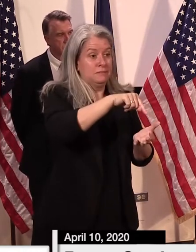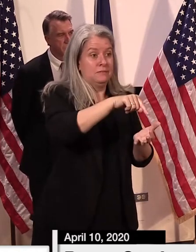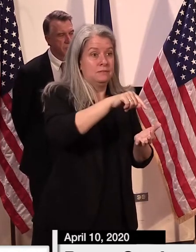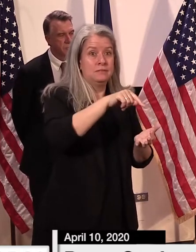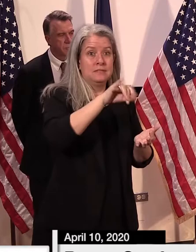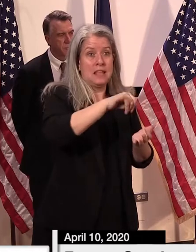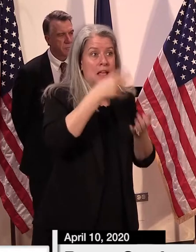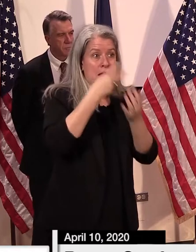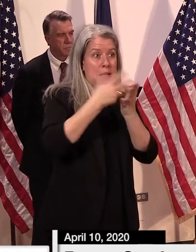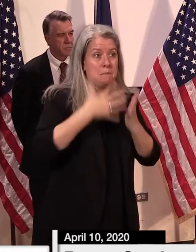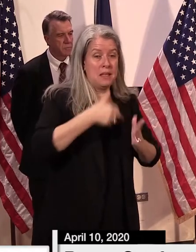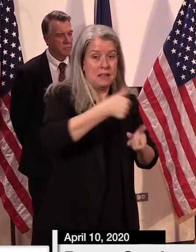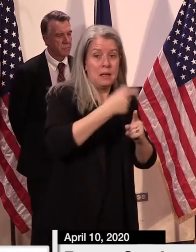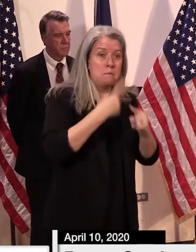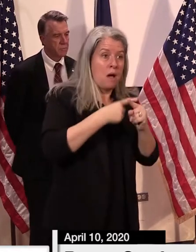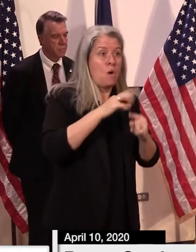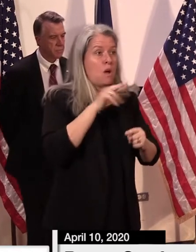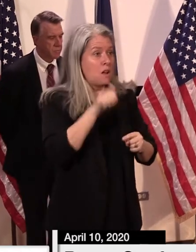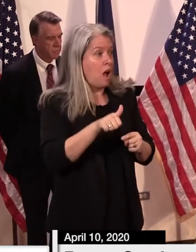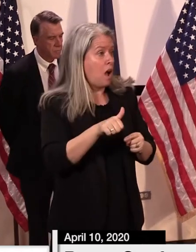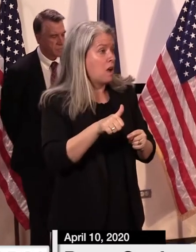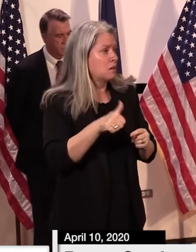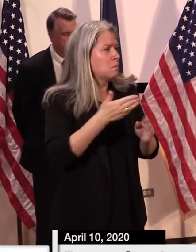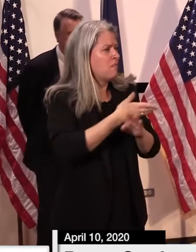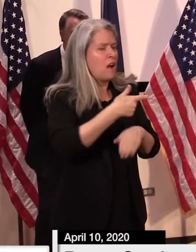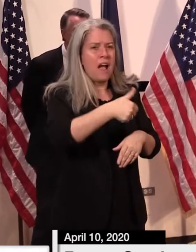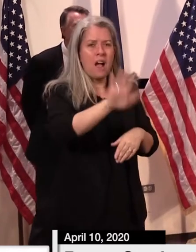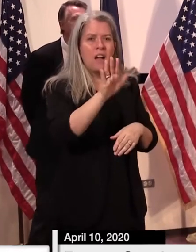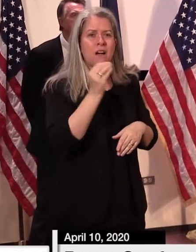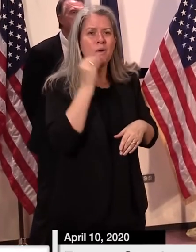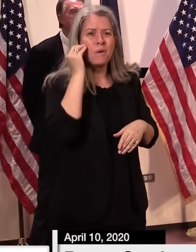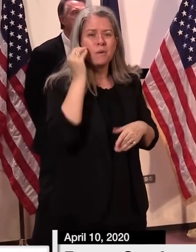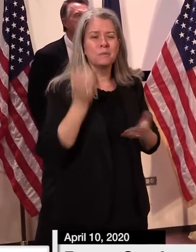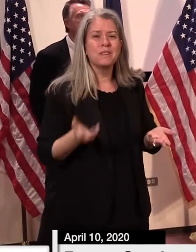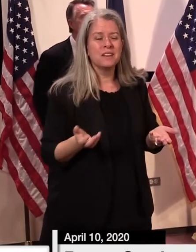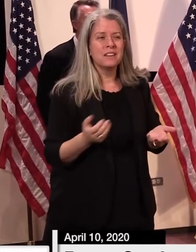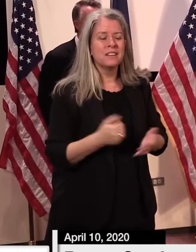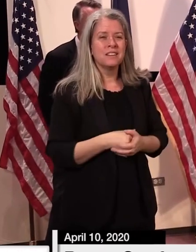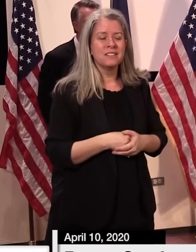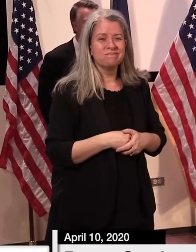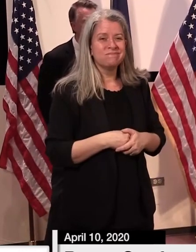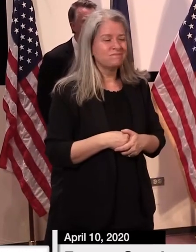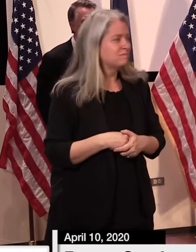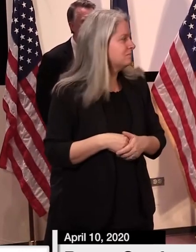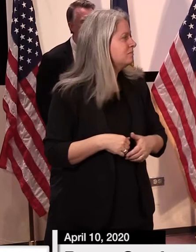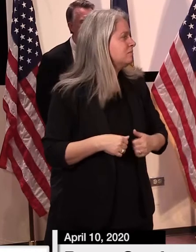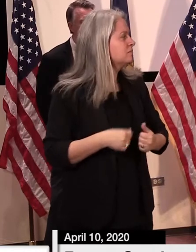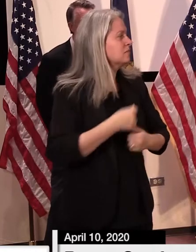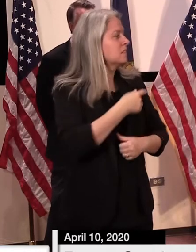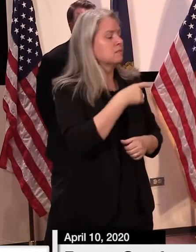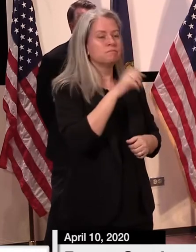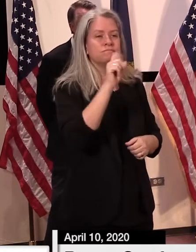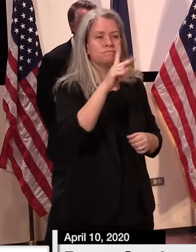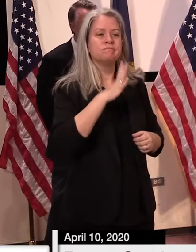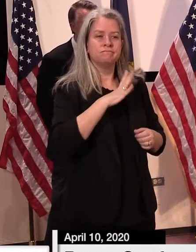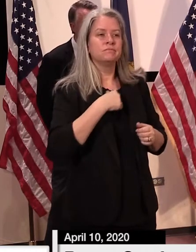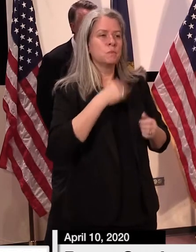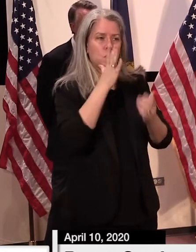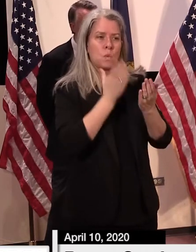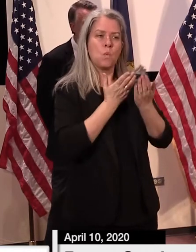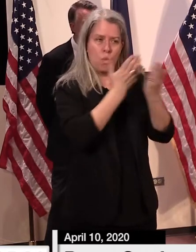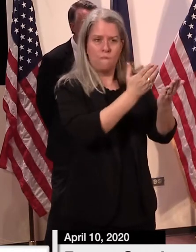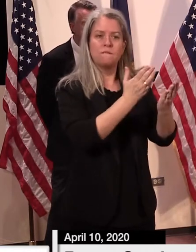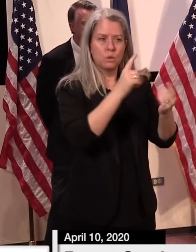are testing positive as opposed to just releasing them into the community? will offer to the legislature,